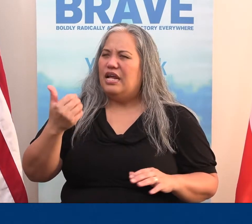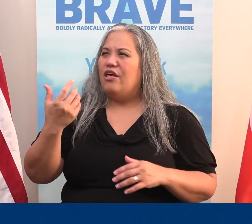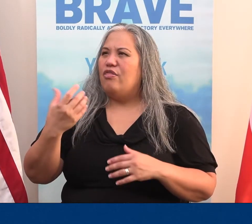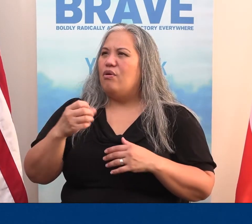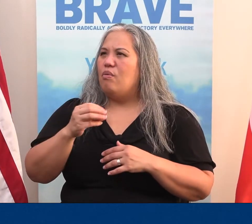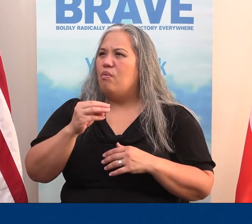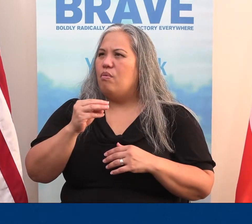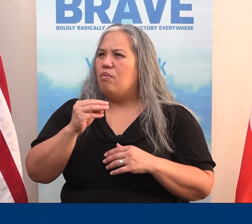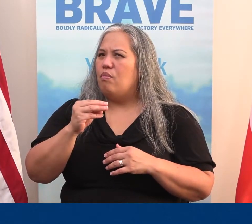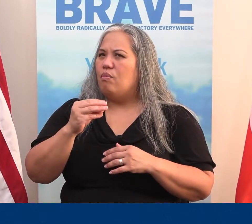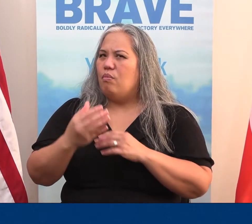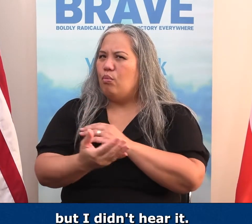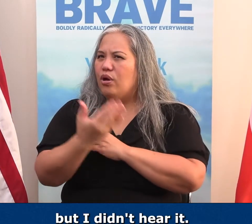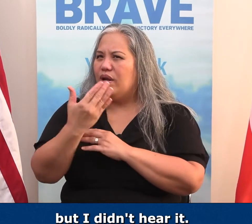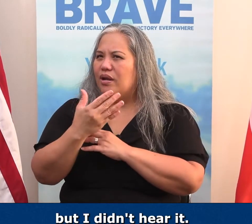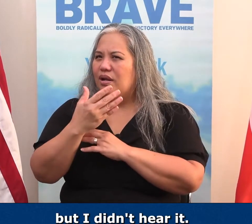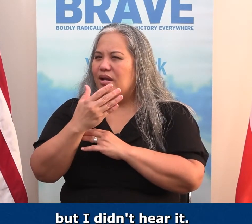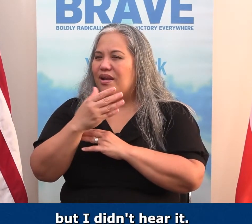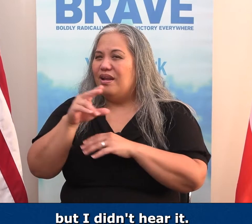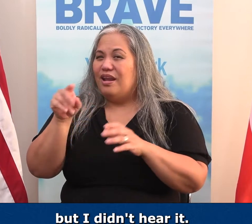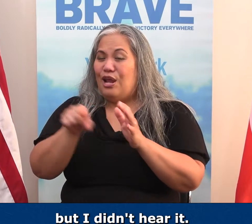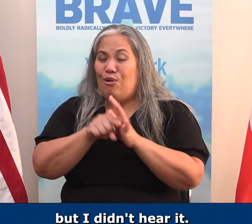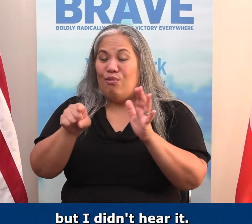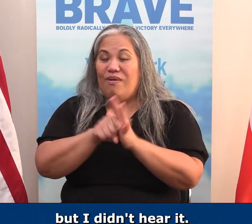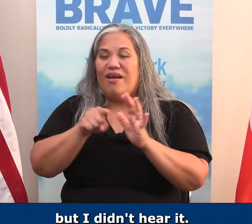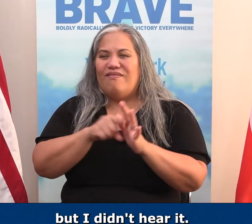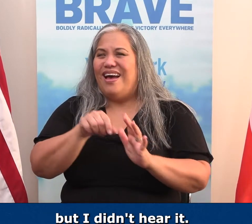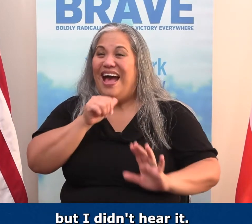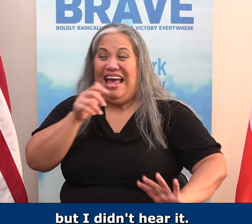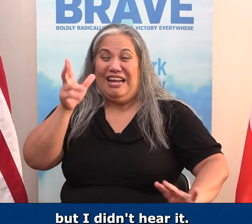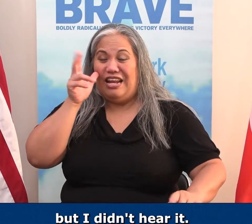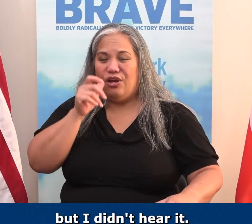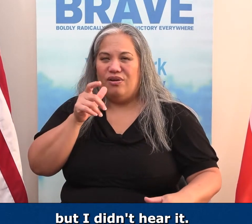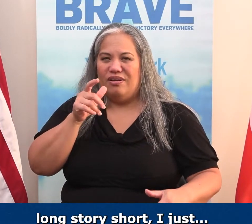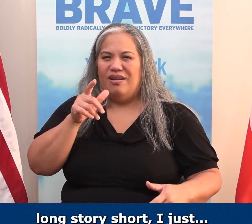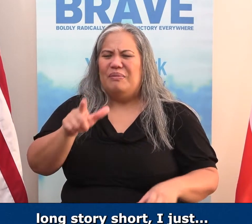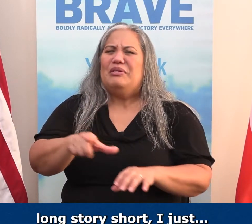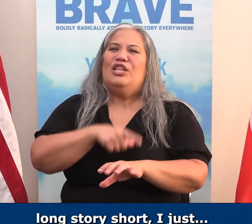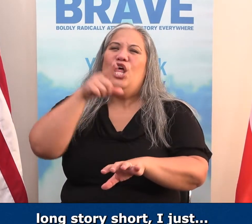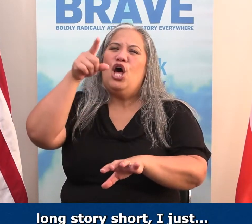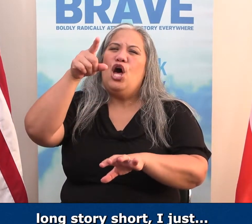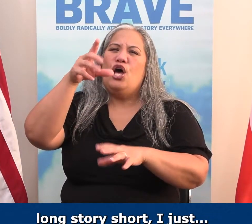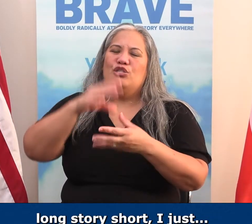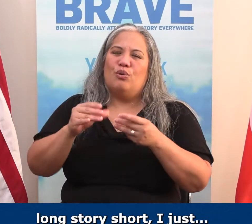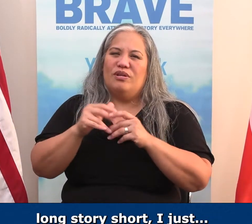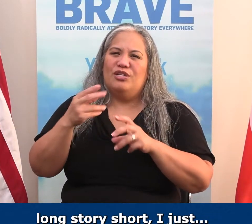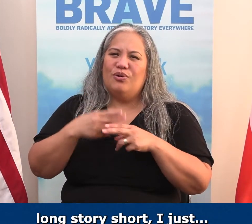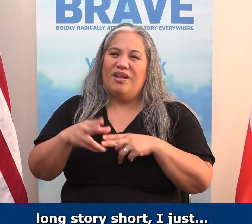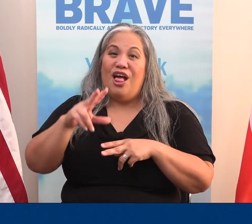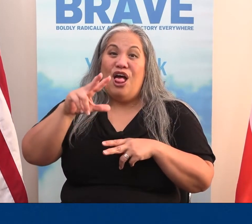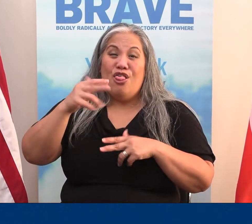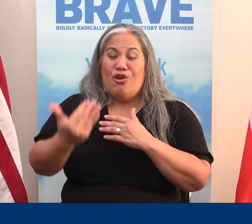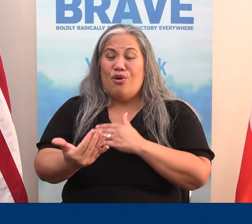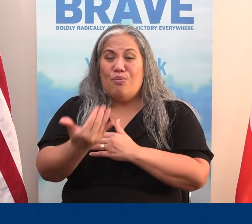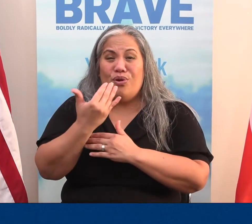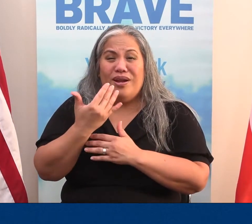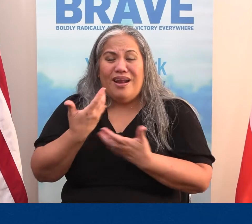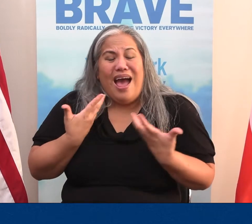morning it went off, but I didn't hear it. And to make a long story short, I just, third morning, I just didn't want to get up.